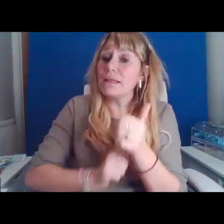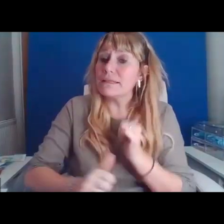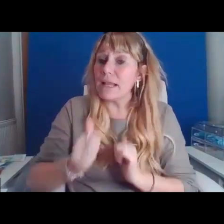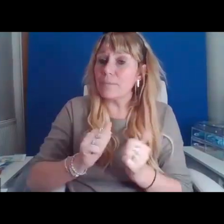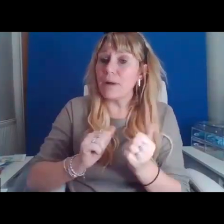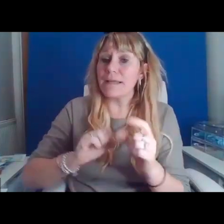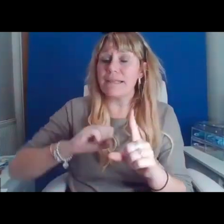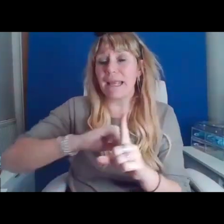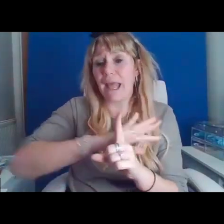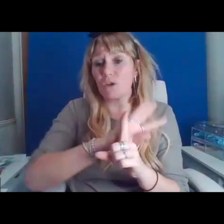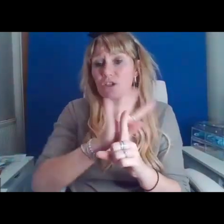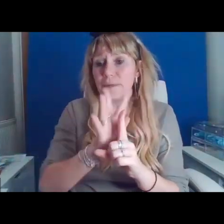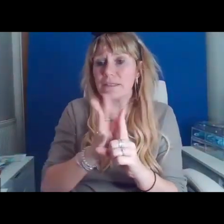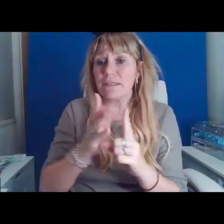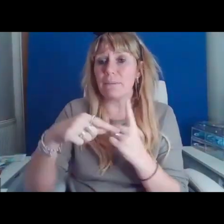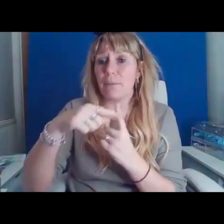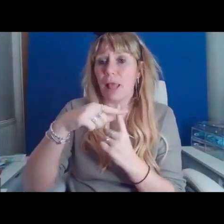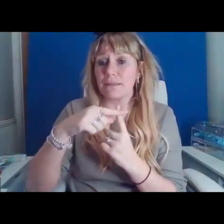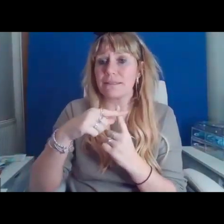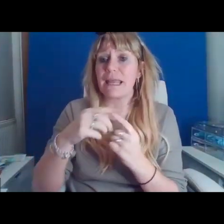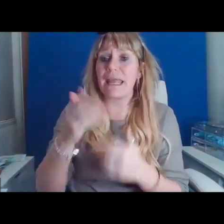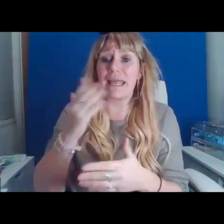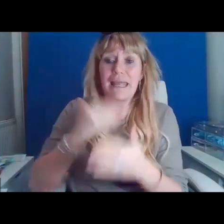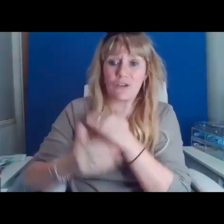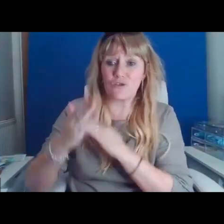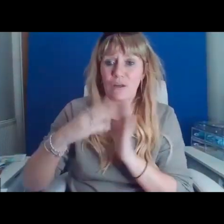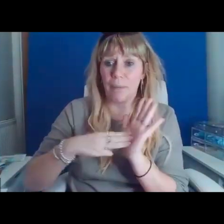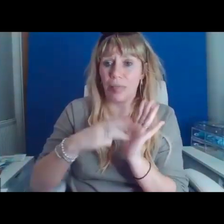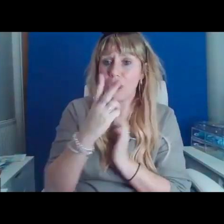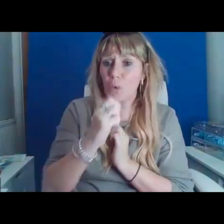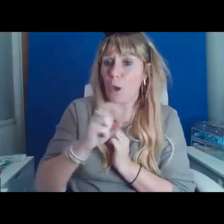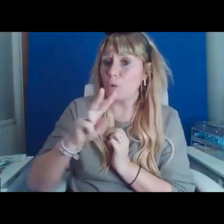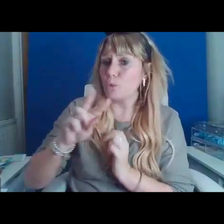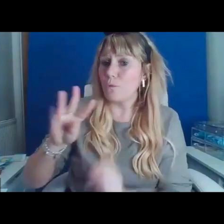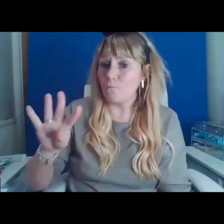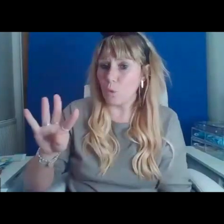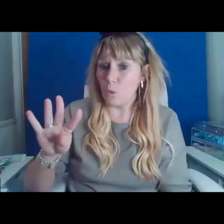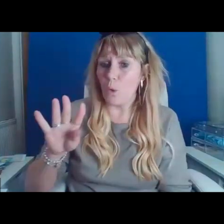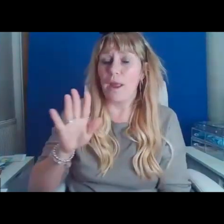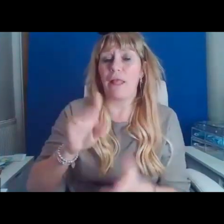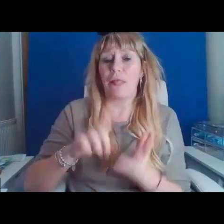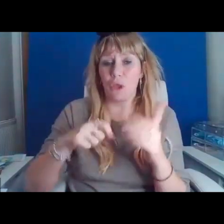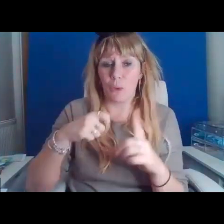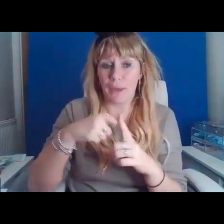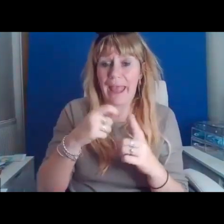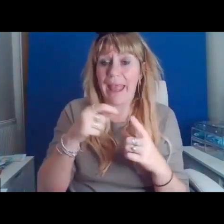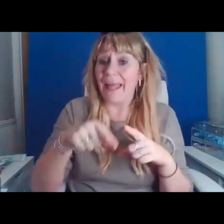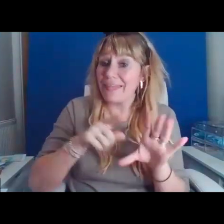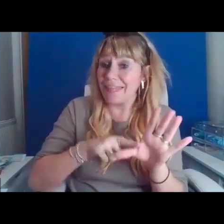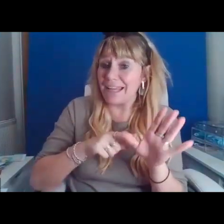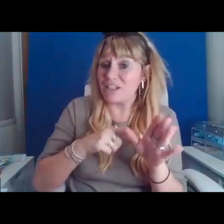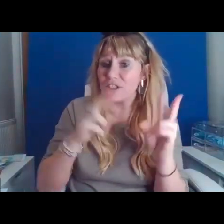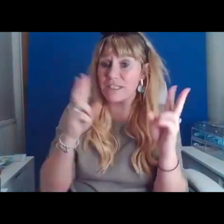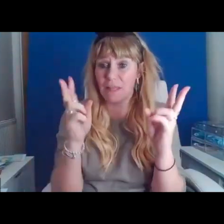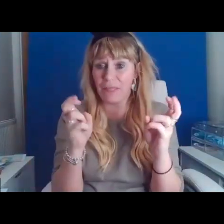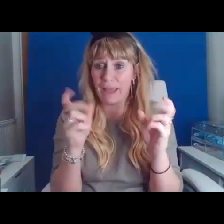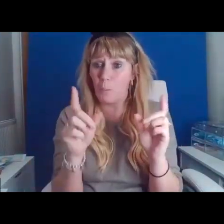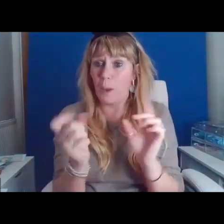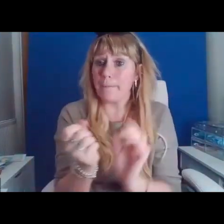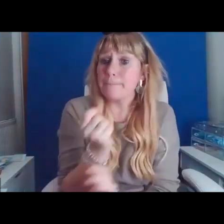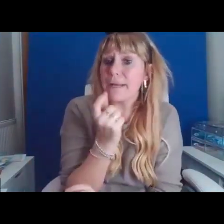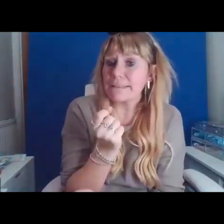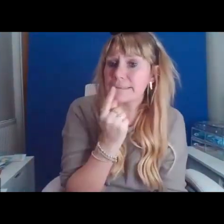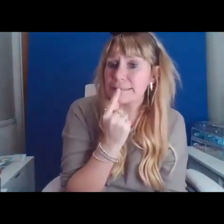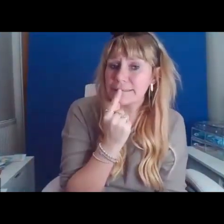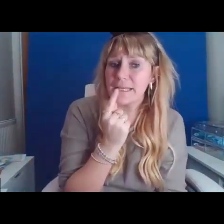Plus History Month 2024 in the UK and this year's theme is medicine. As deaf and